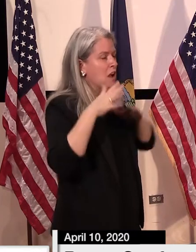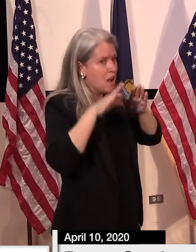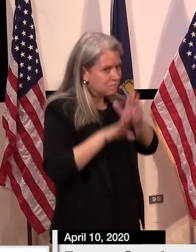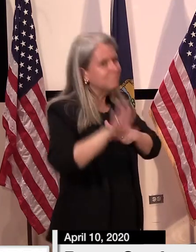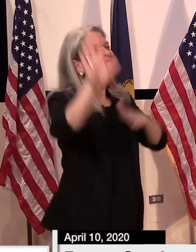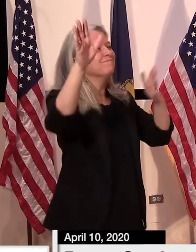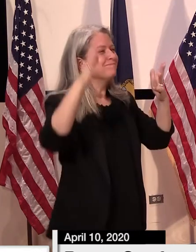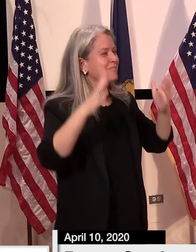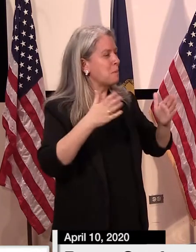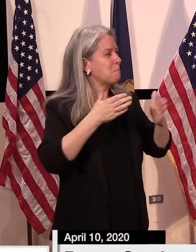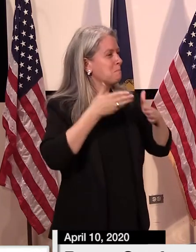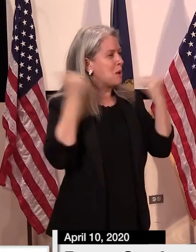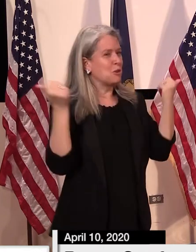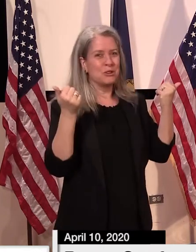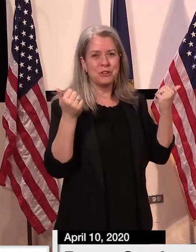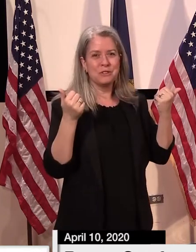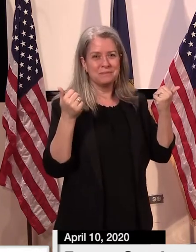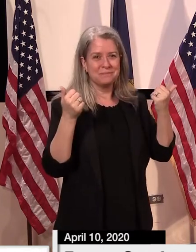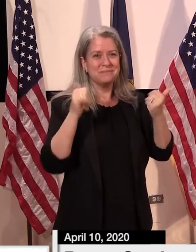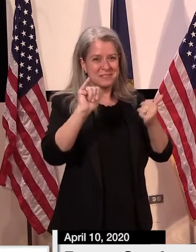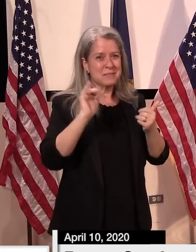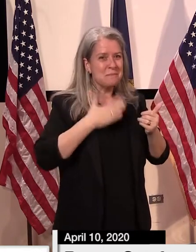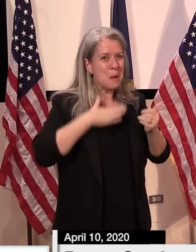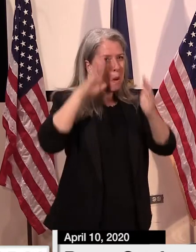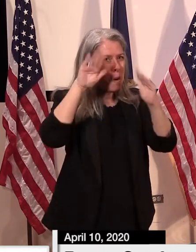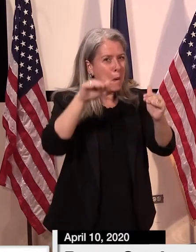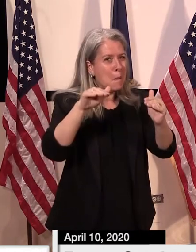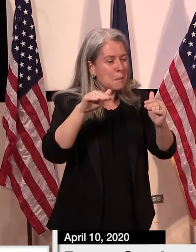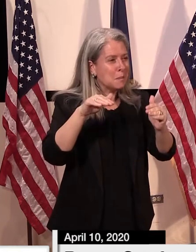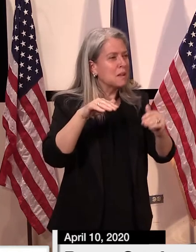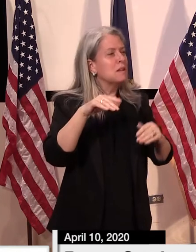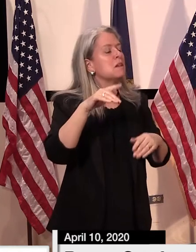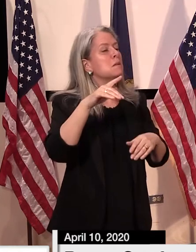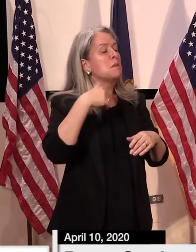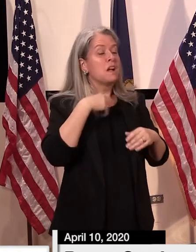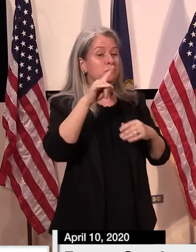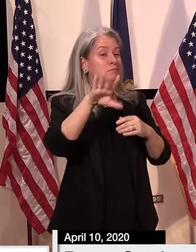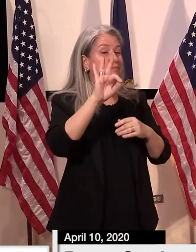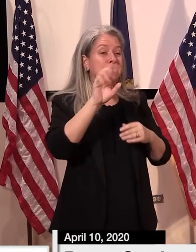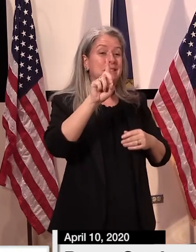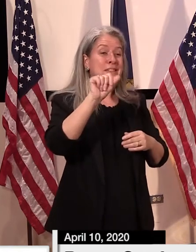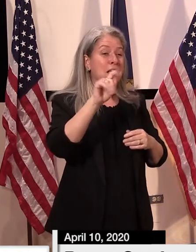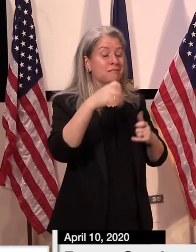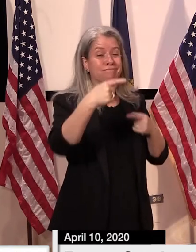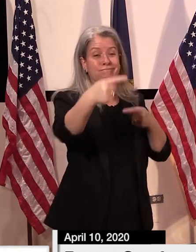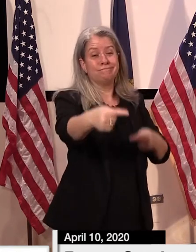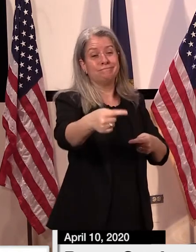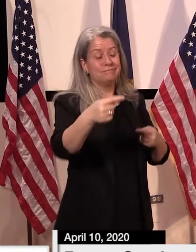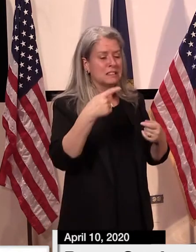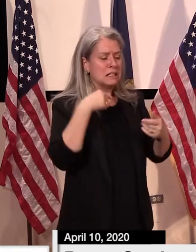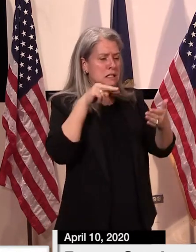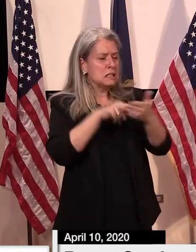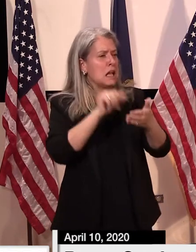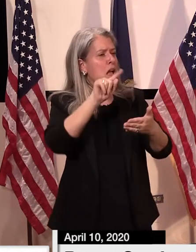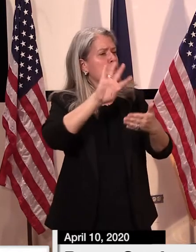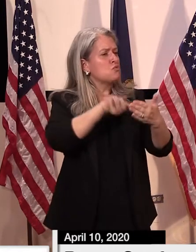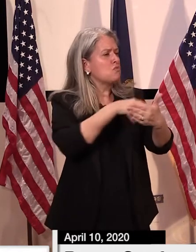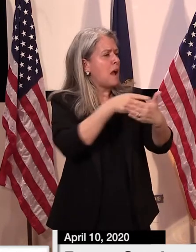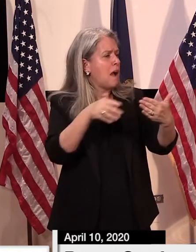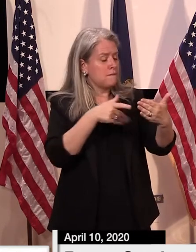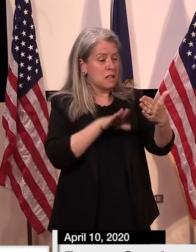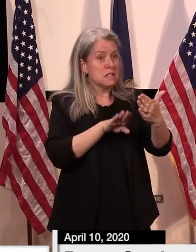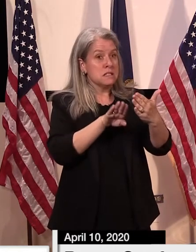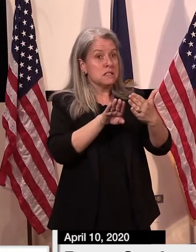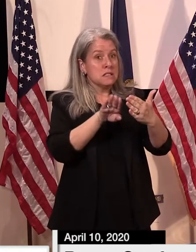Looking at the graphing, when we can hit the peak, and then we can start sloping